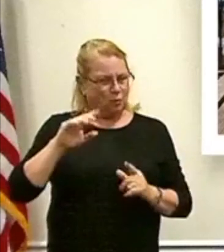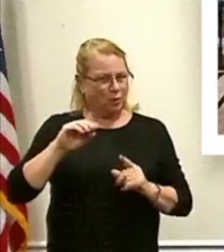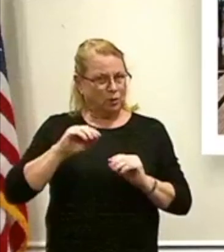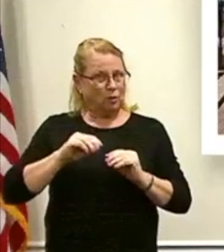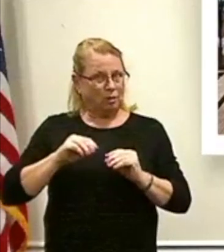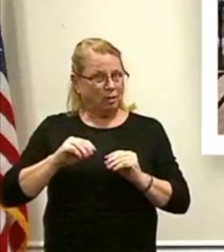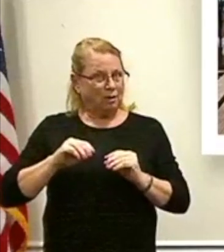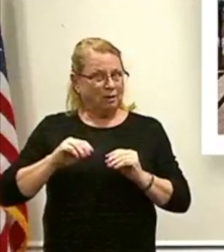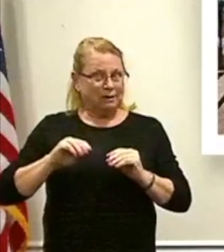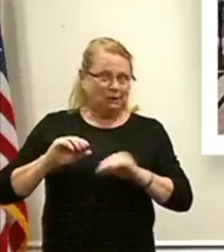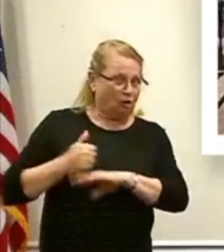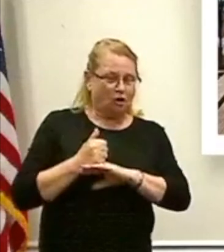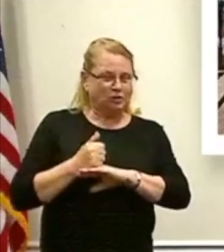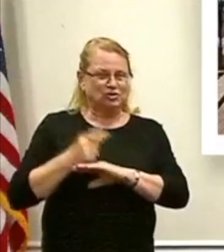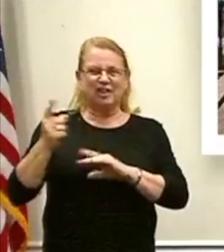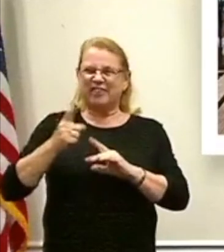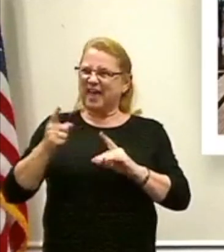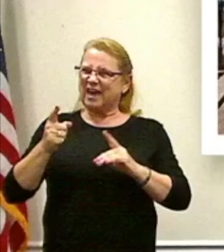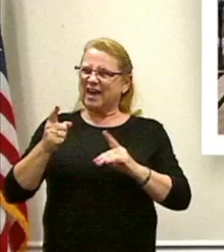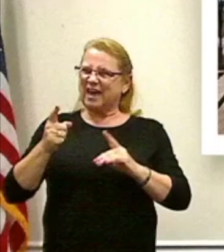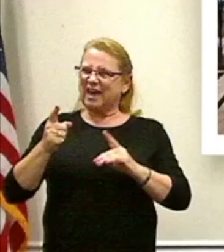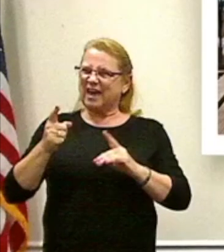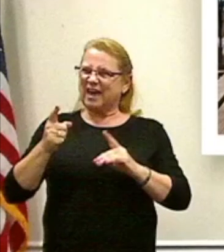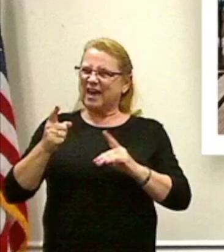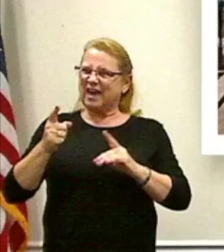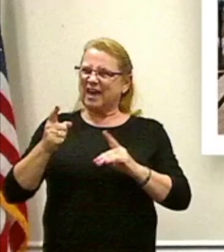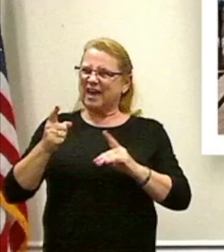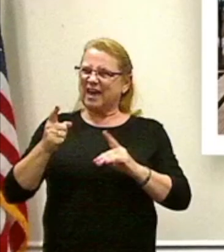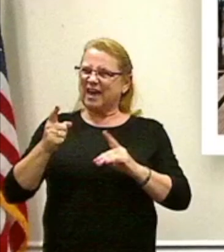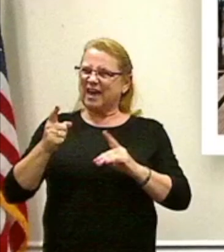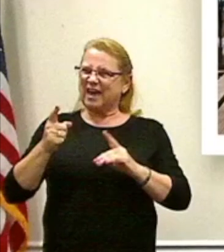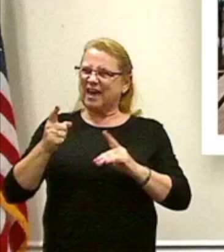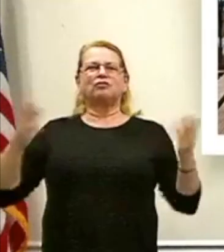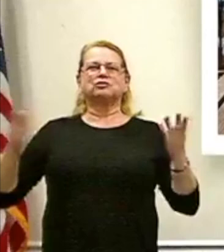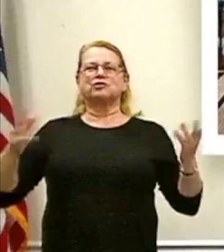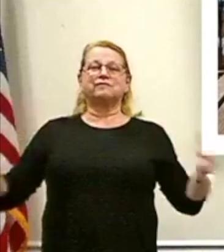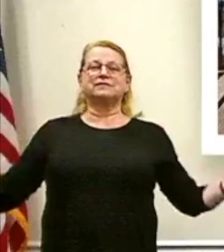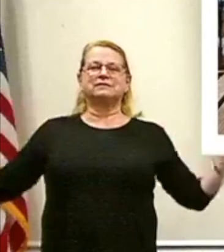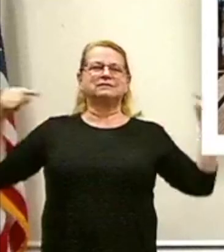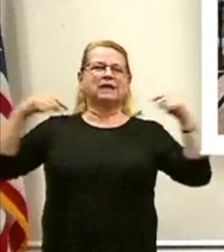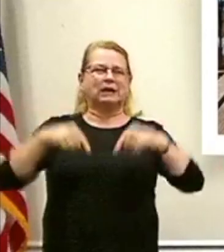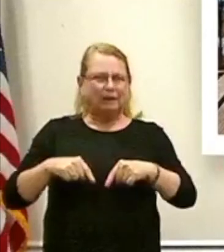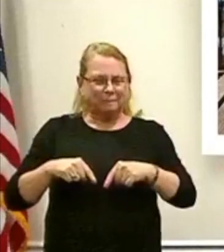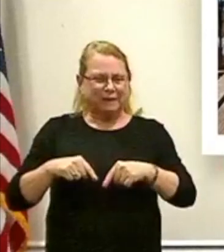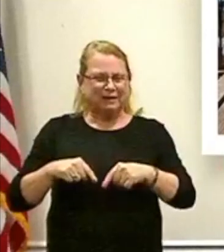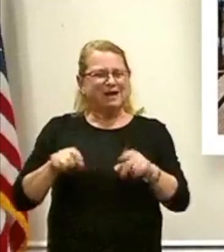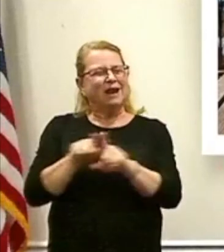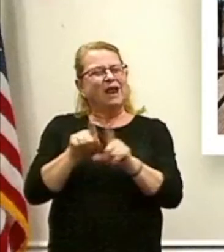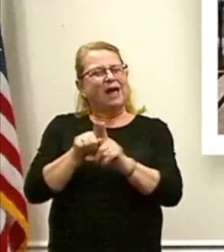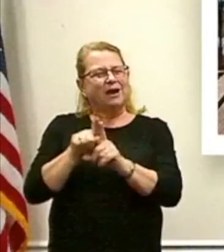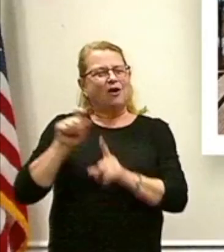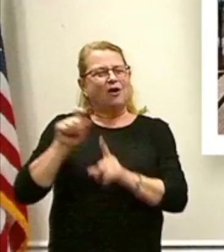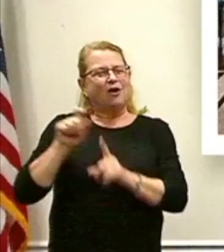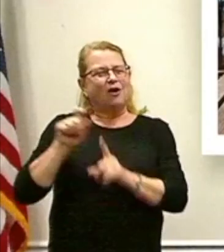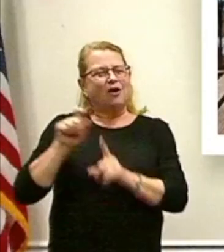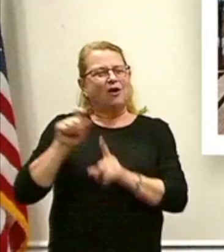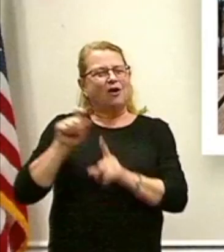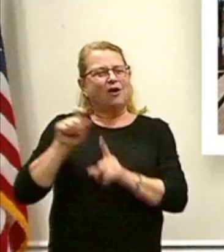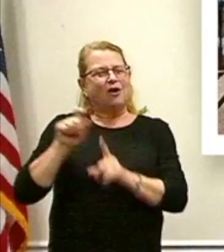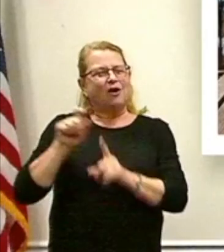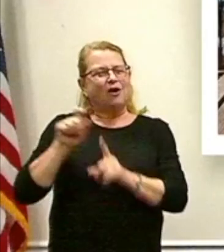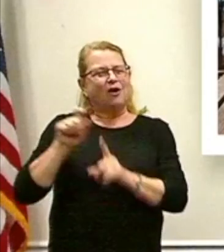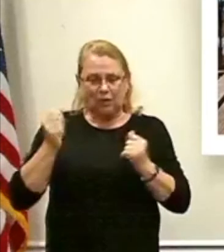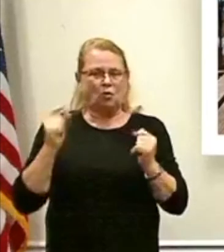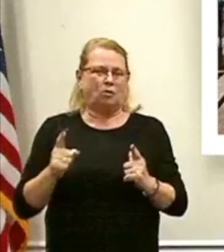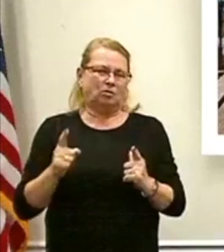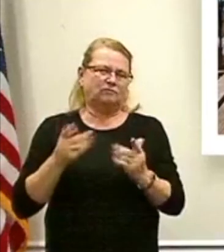of all of those youth services, similar to our thinkdifferently.net website, where you're able to get under one roof all of those resources available, in